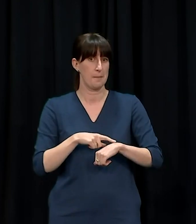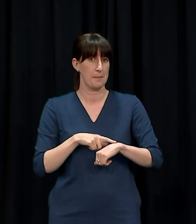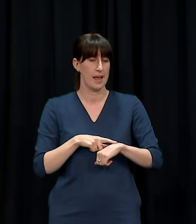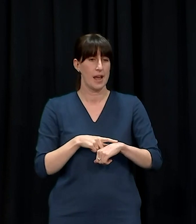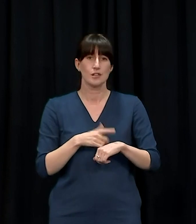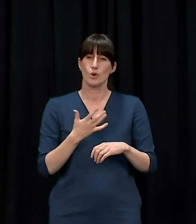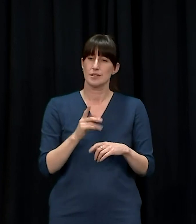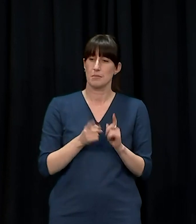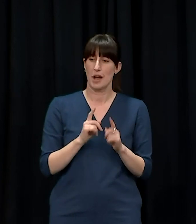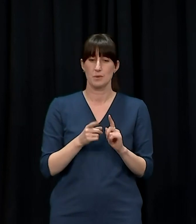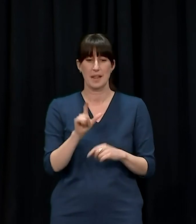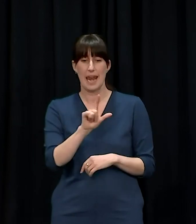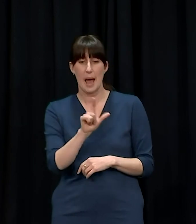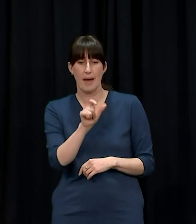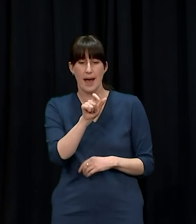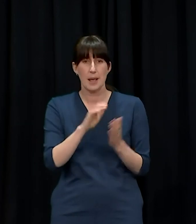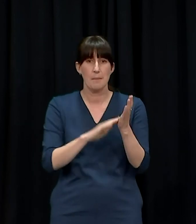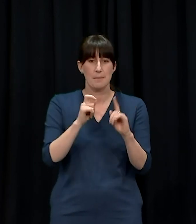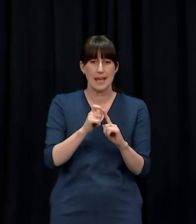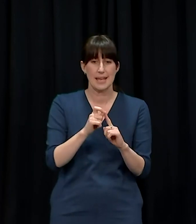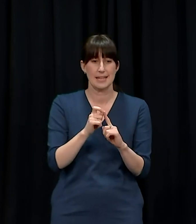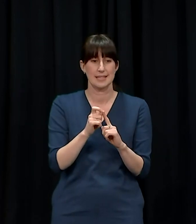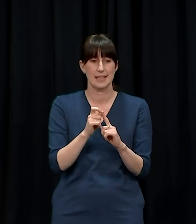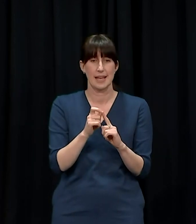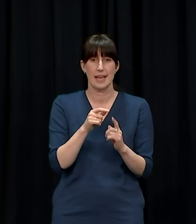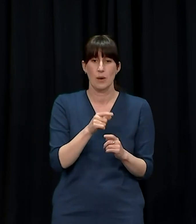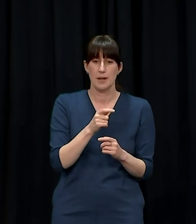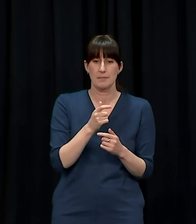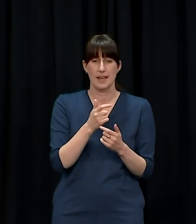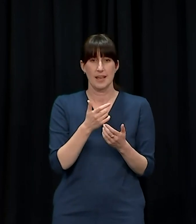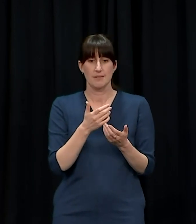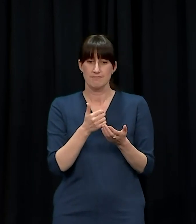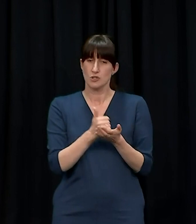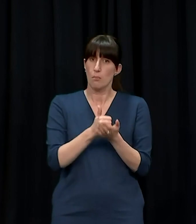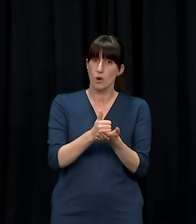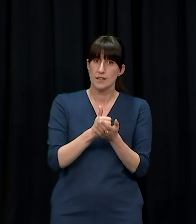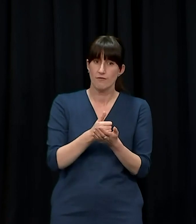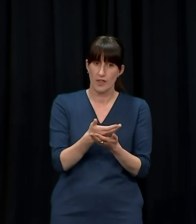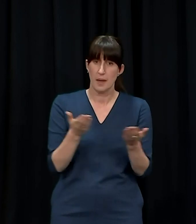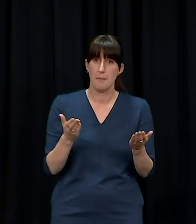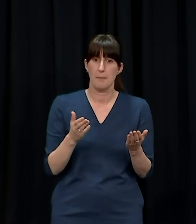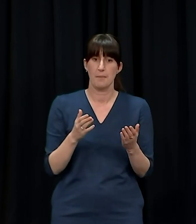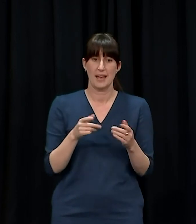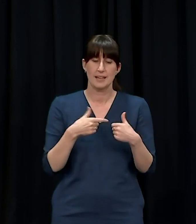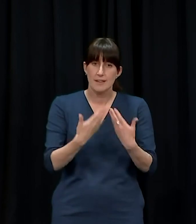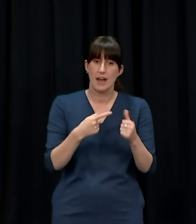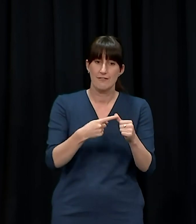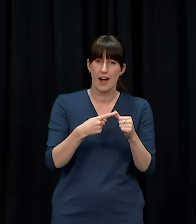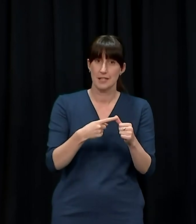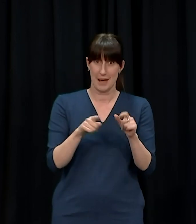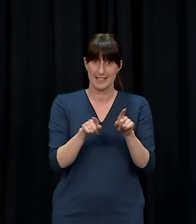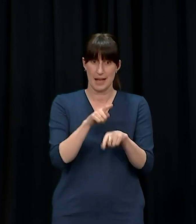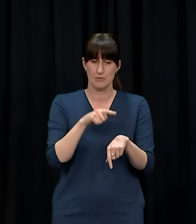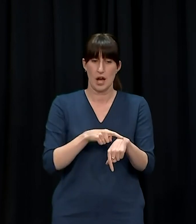Labour candidates, he would often be not only a source of support and advice, but often